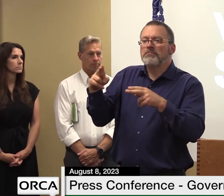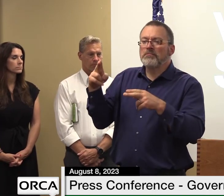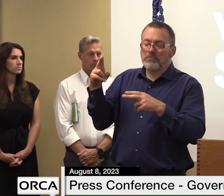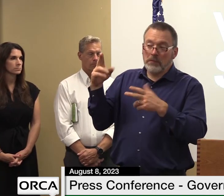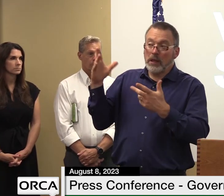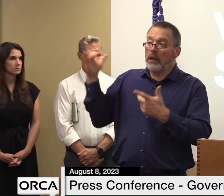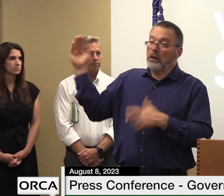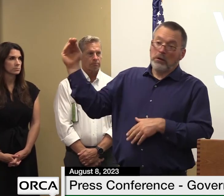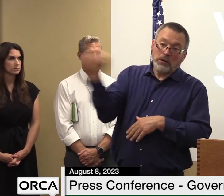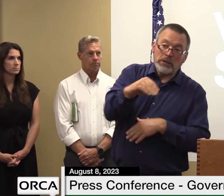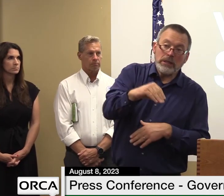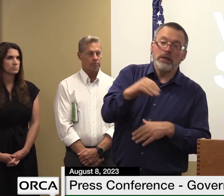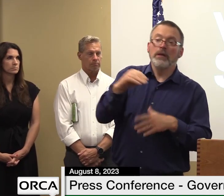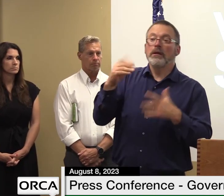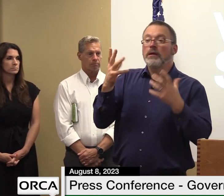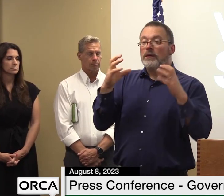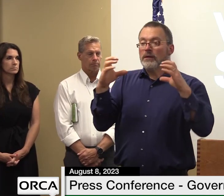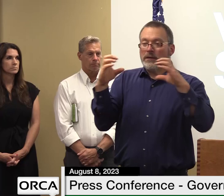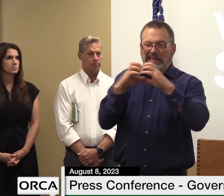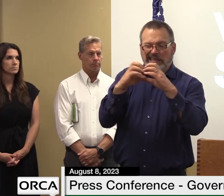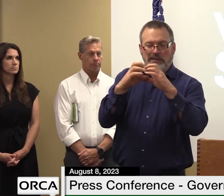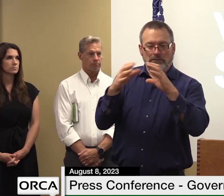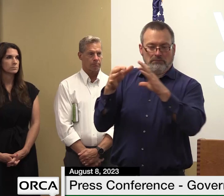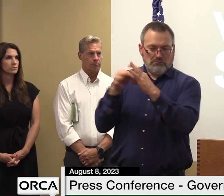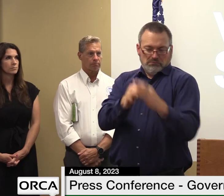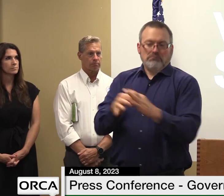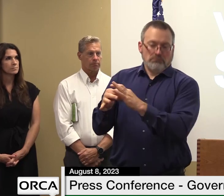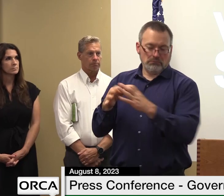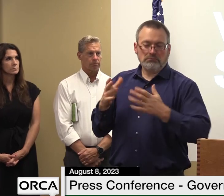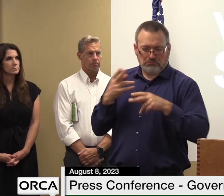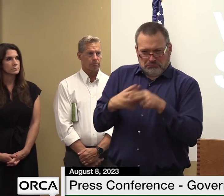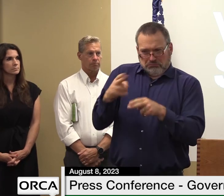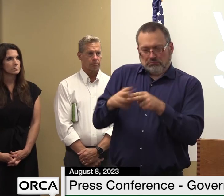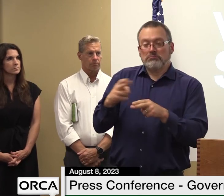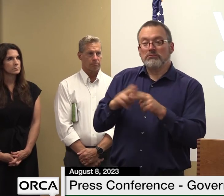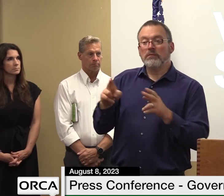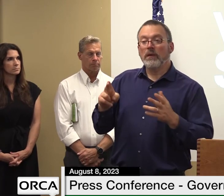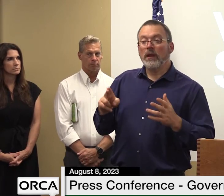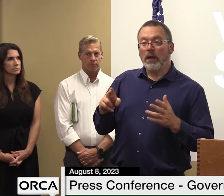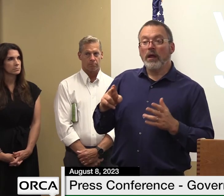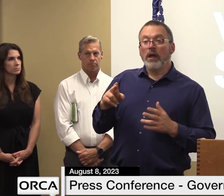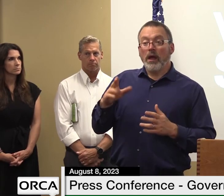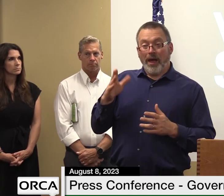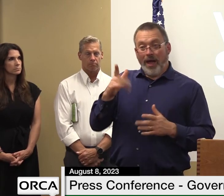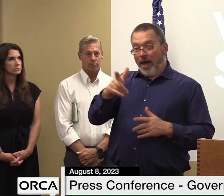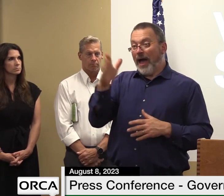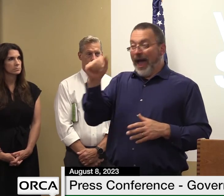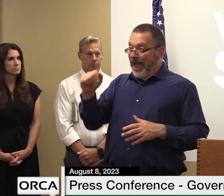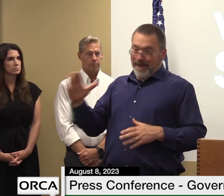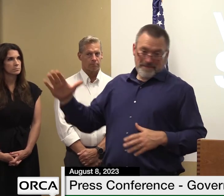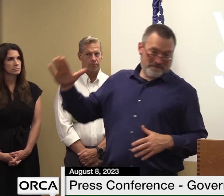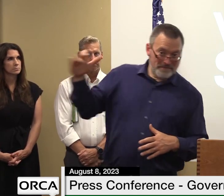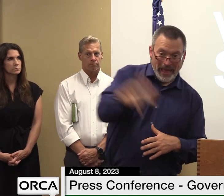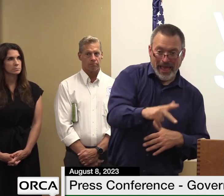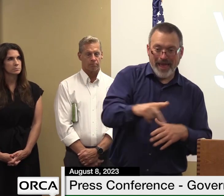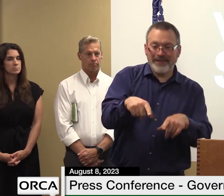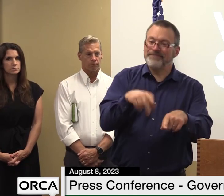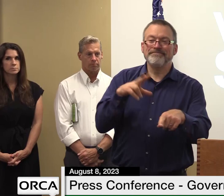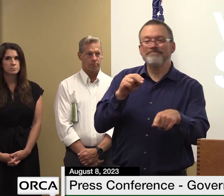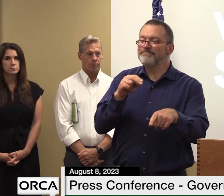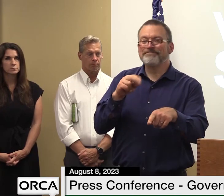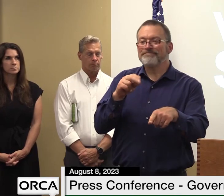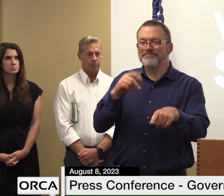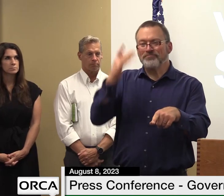mobile home related um but we can't put them back in the same place because it's in a floodway so we are